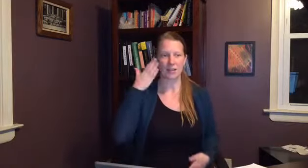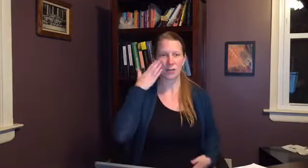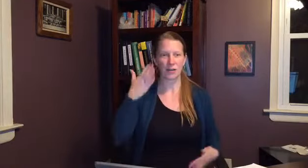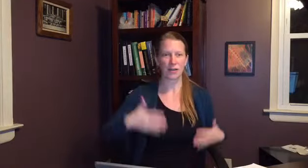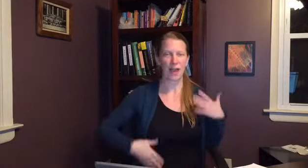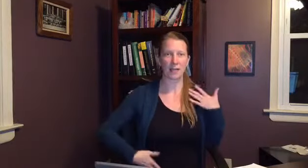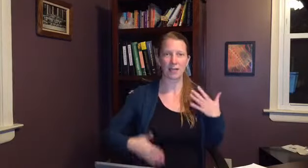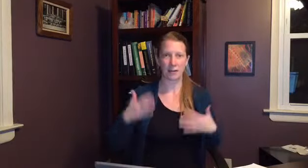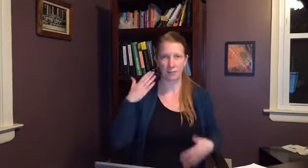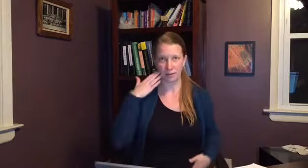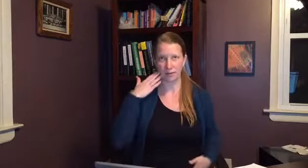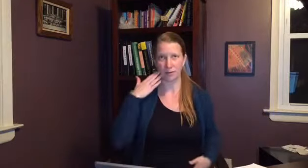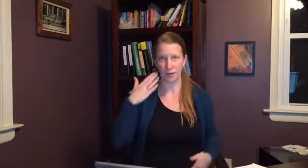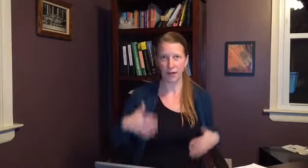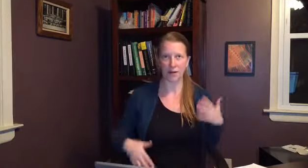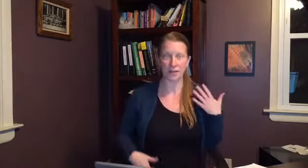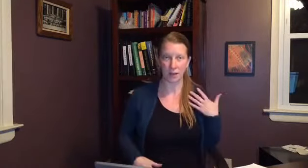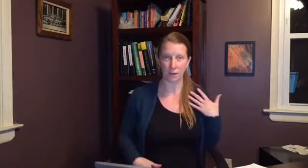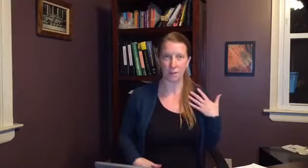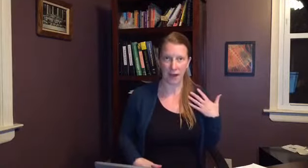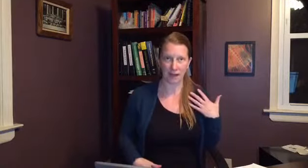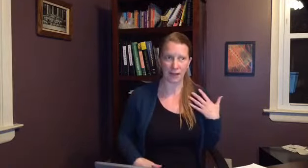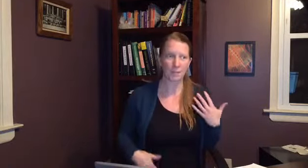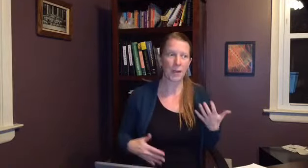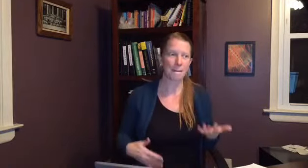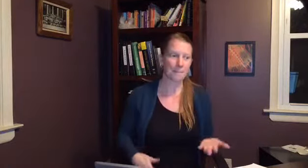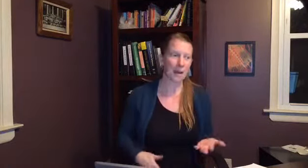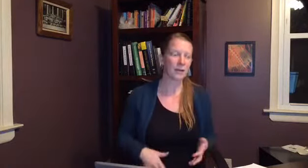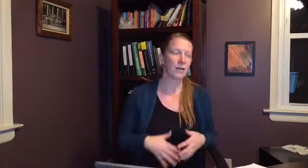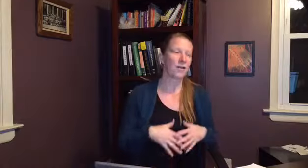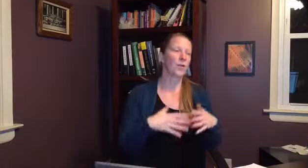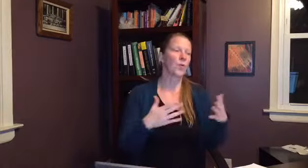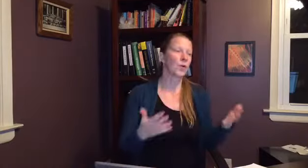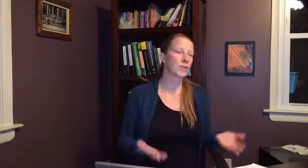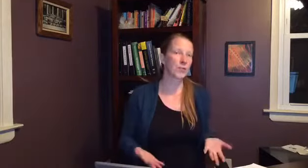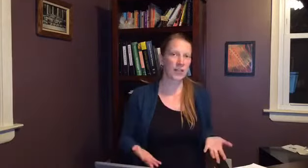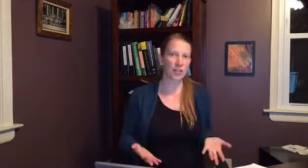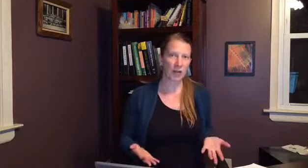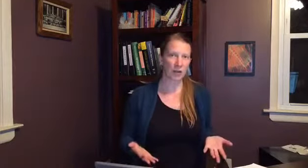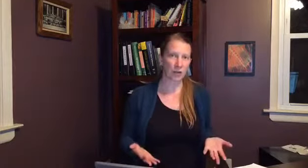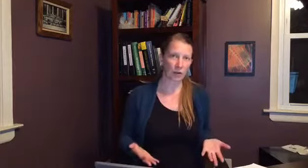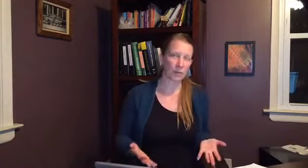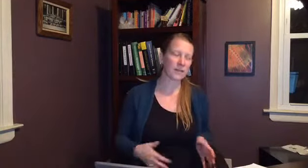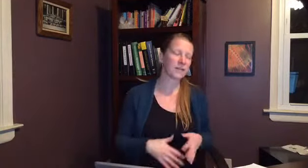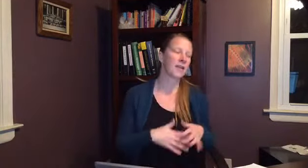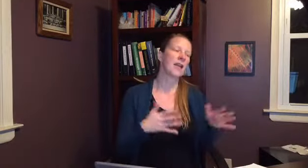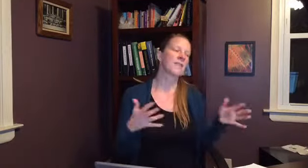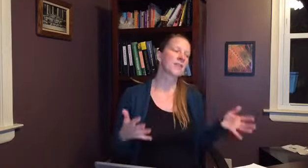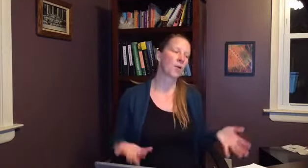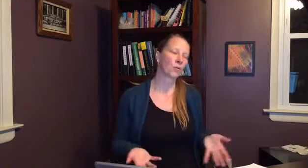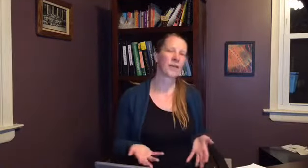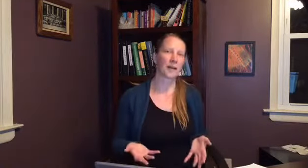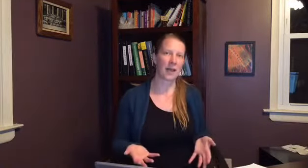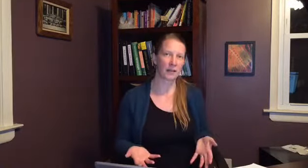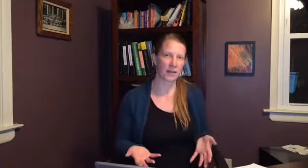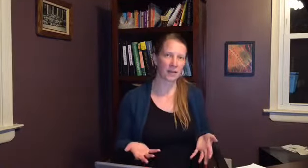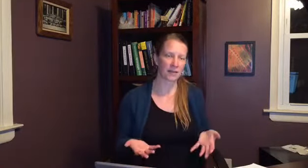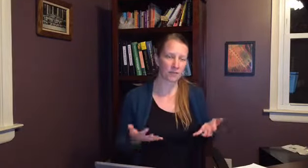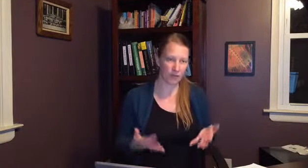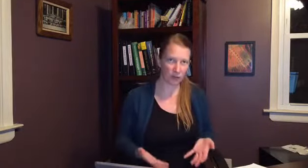you can have it in different areas of the body but once you get general herpes and if it's only come out on the genital